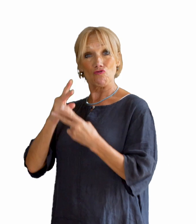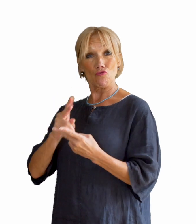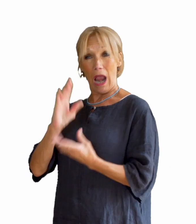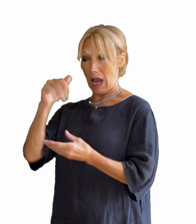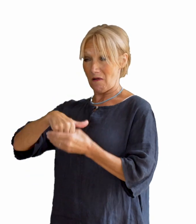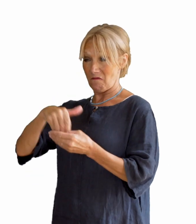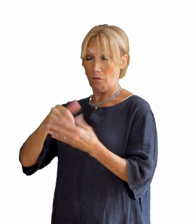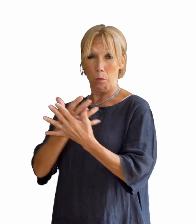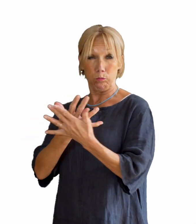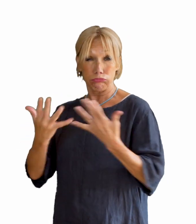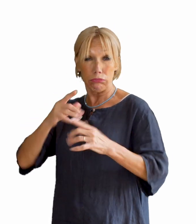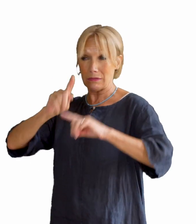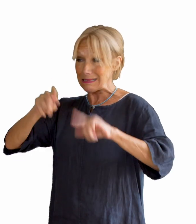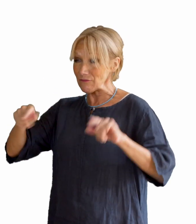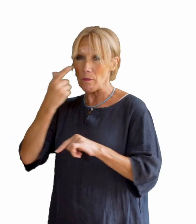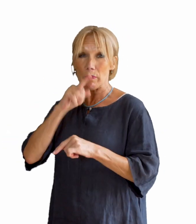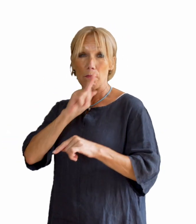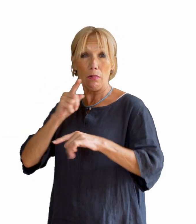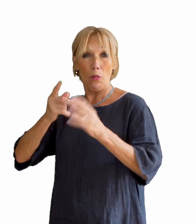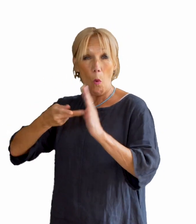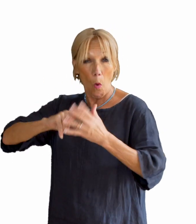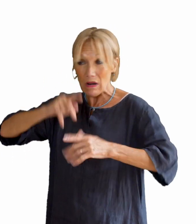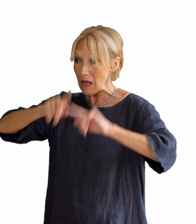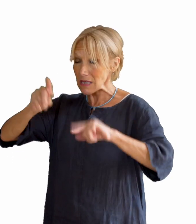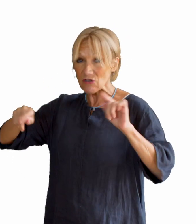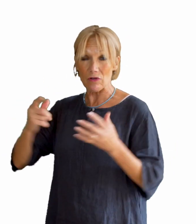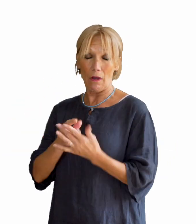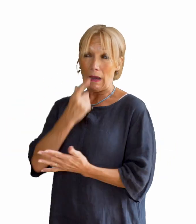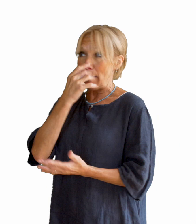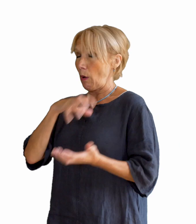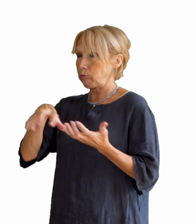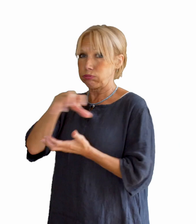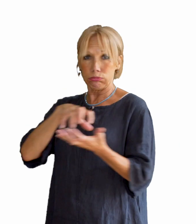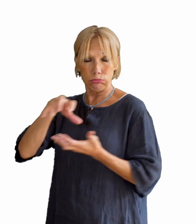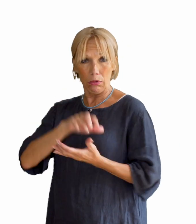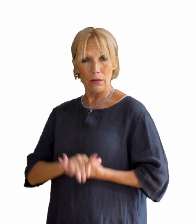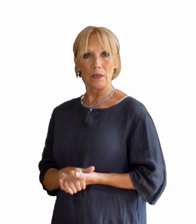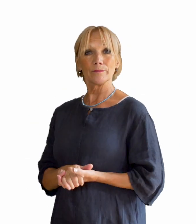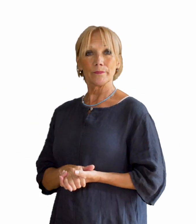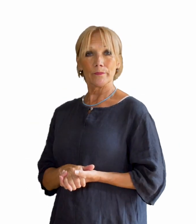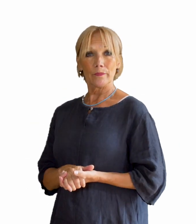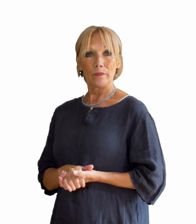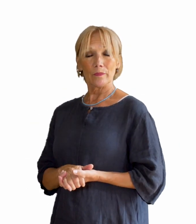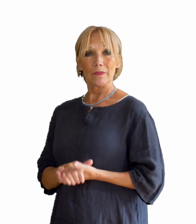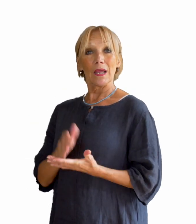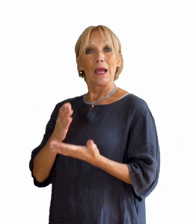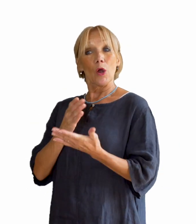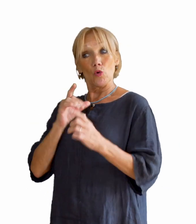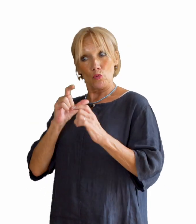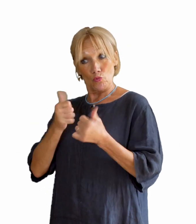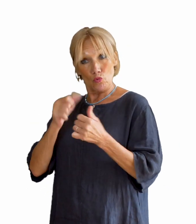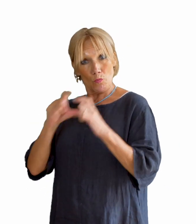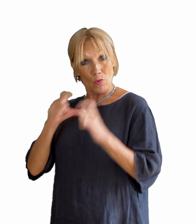of different people and services from different organisations. This can be bewilderingly complex. Clarity and good